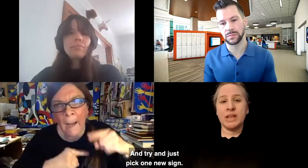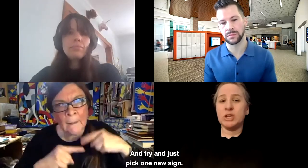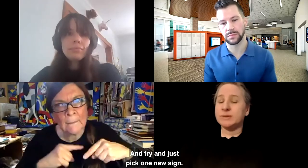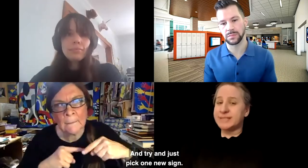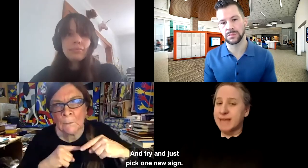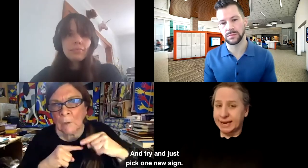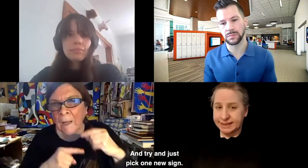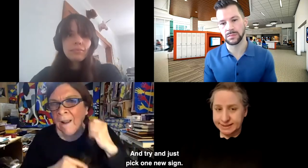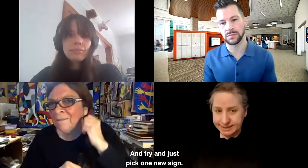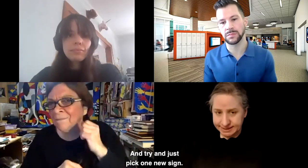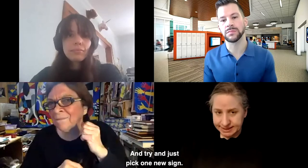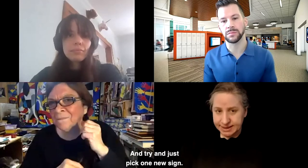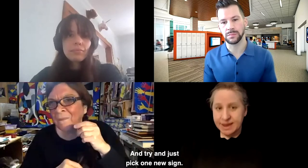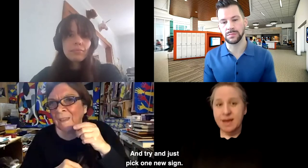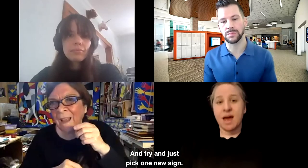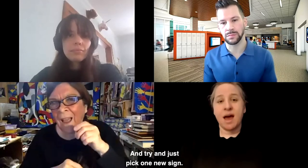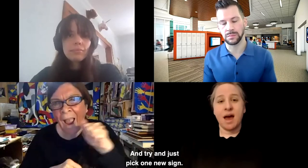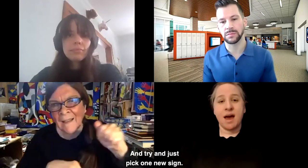one new sign.